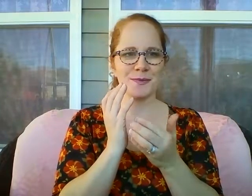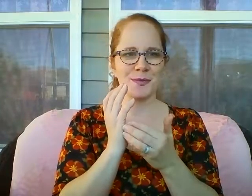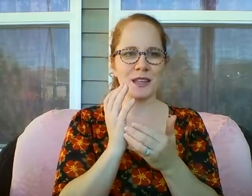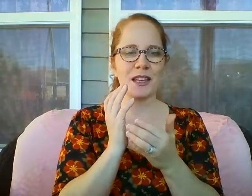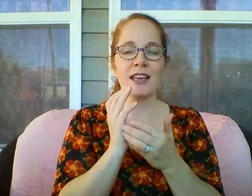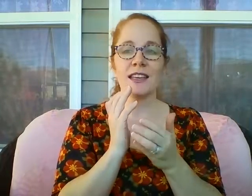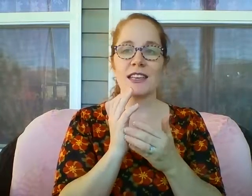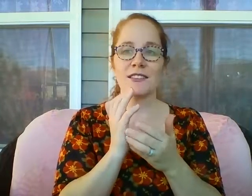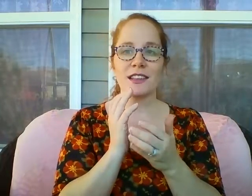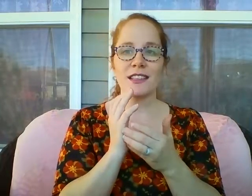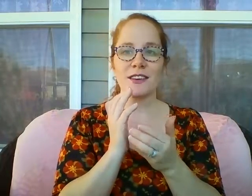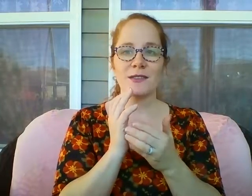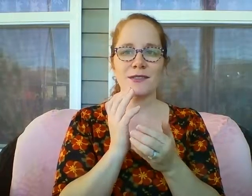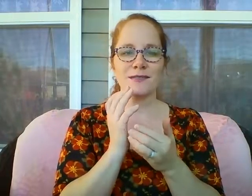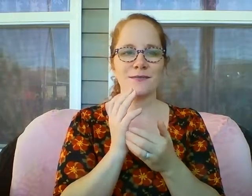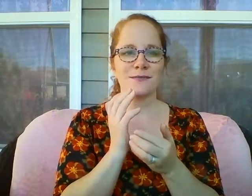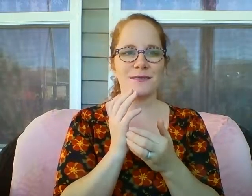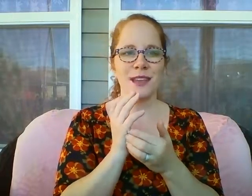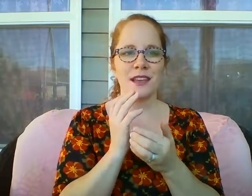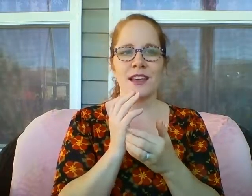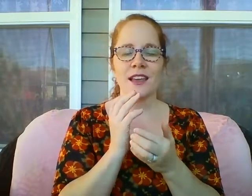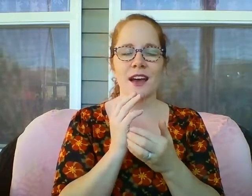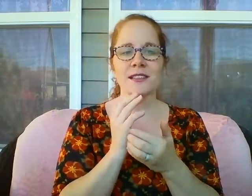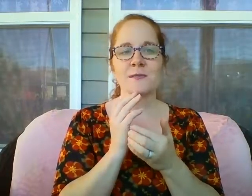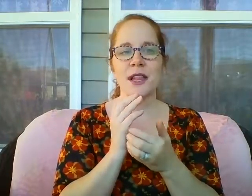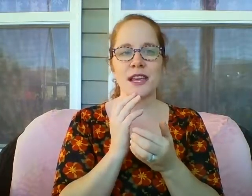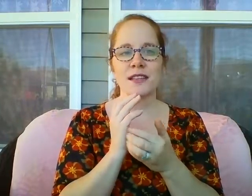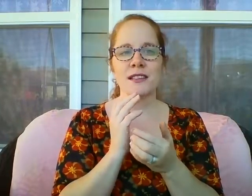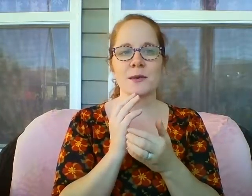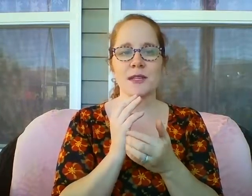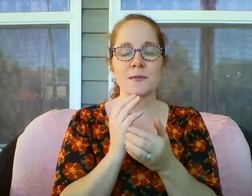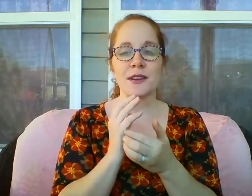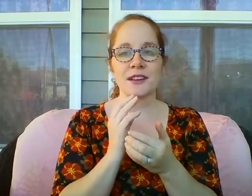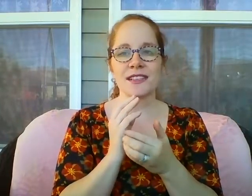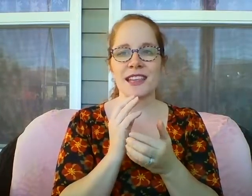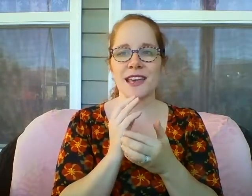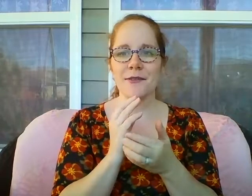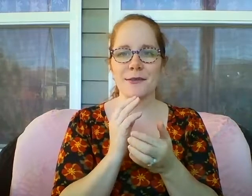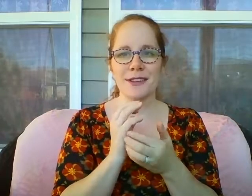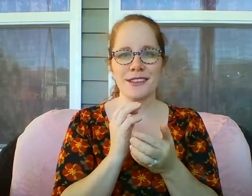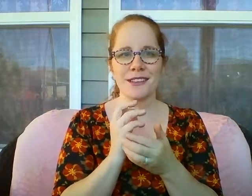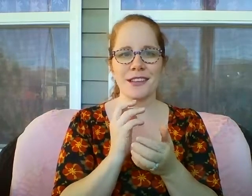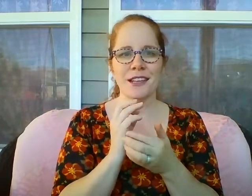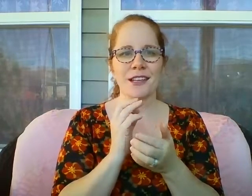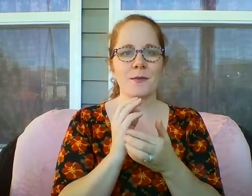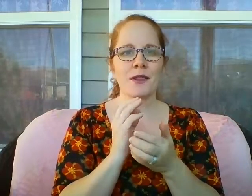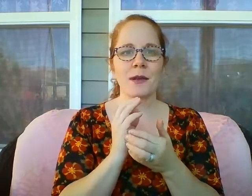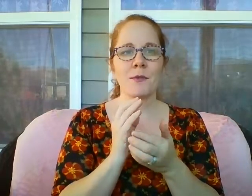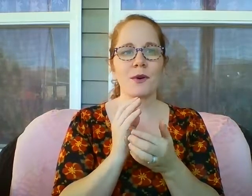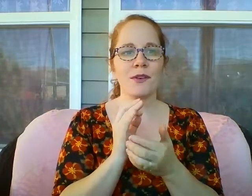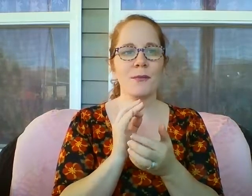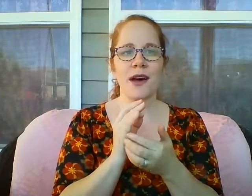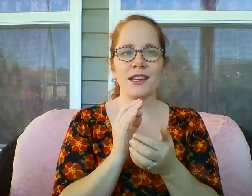Even though God's plan to experience life with a mortal body